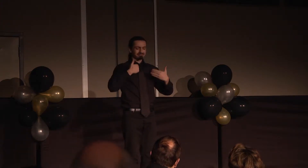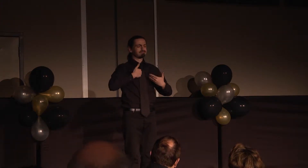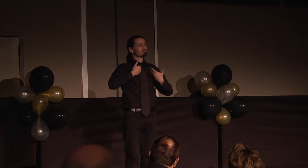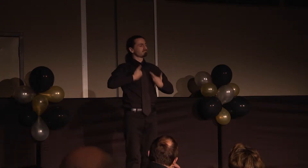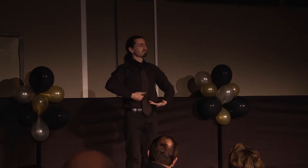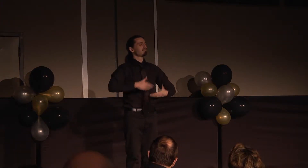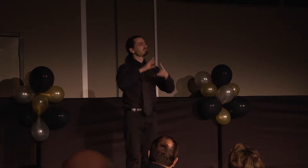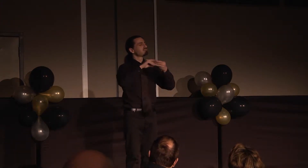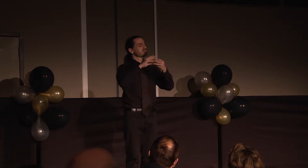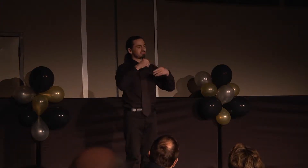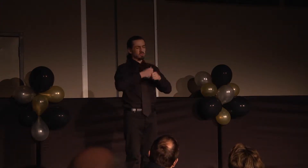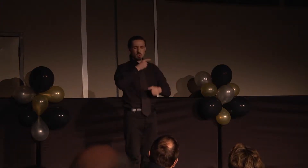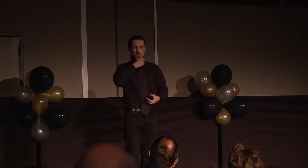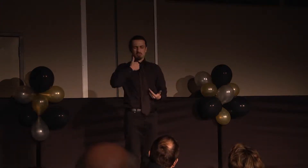is a part of their everyday life.